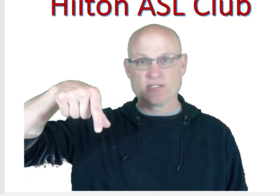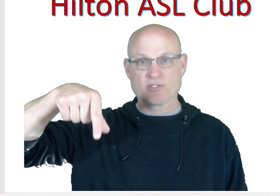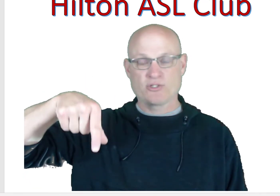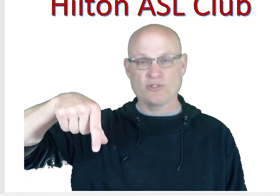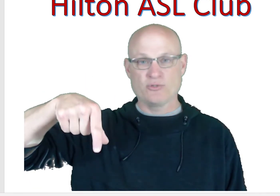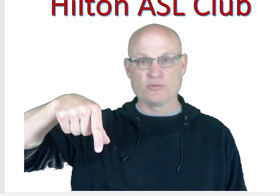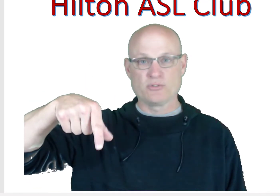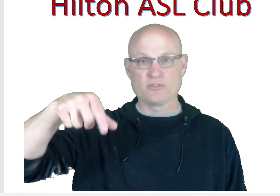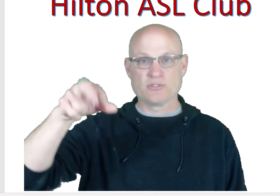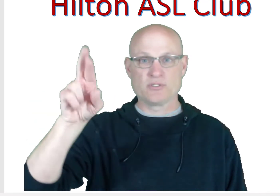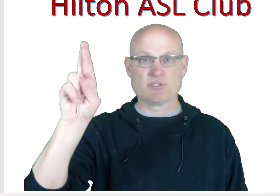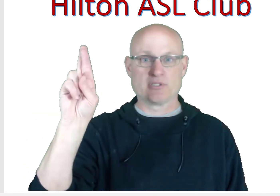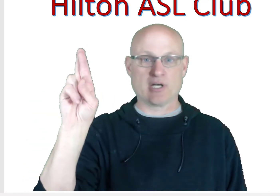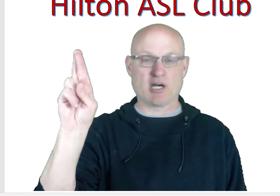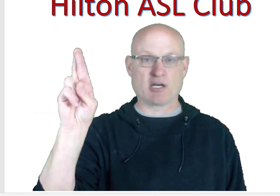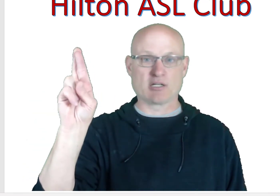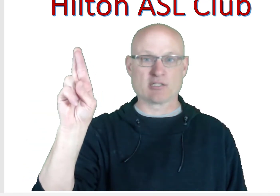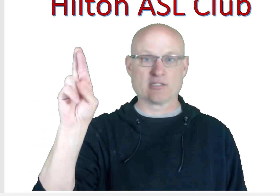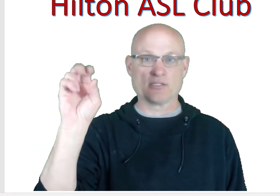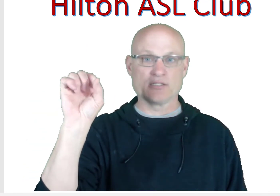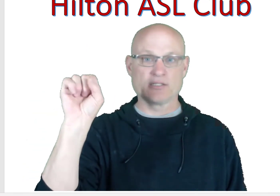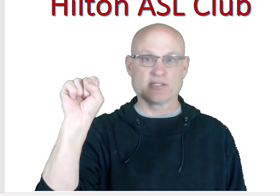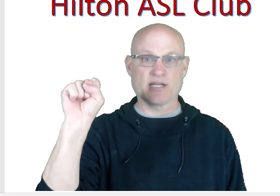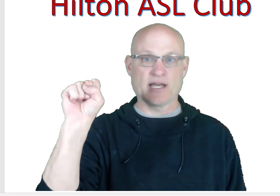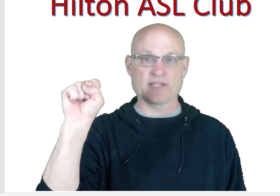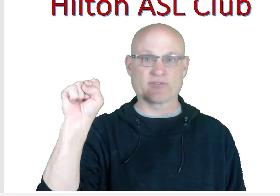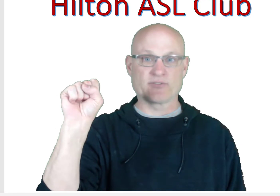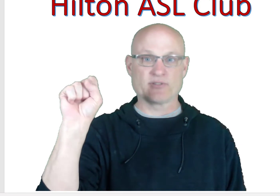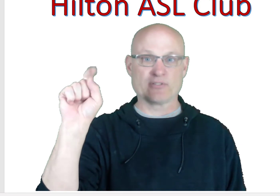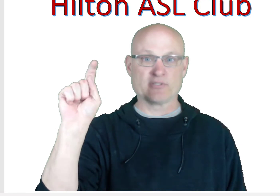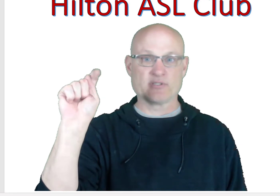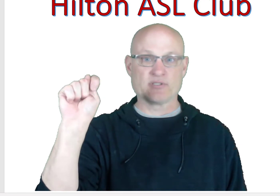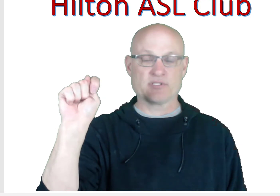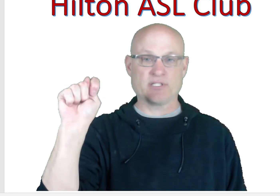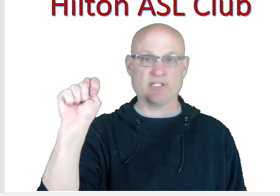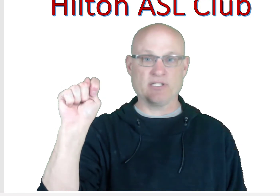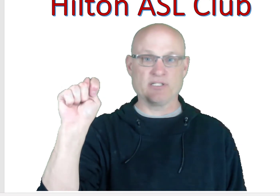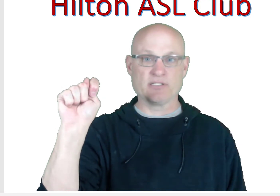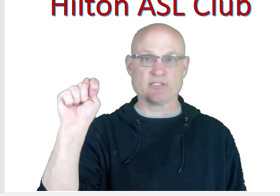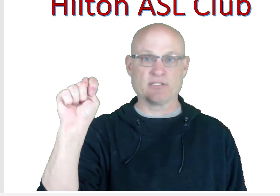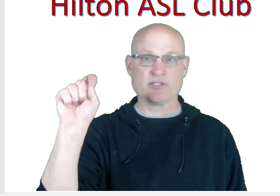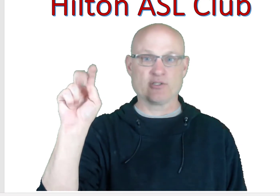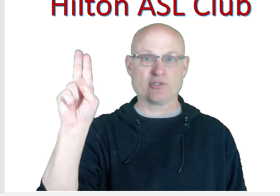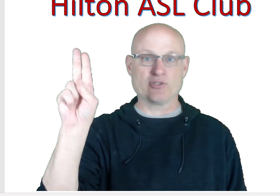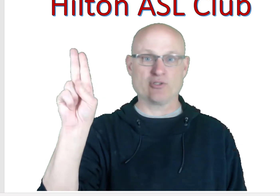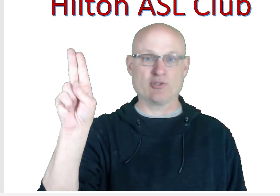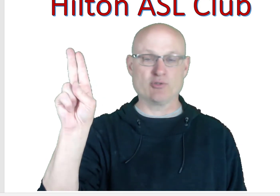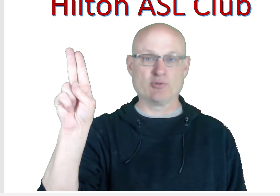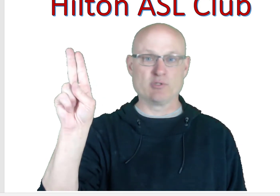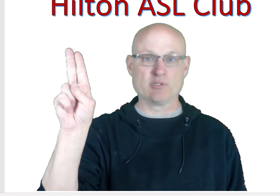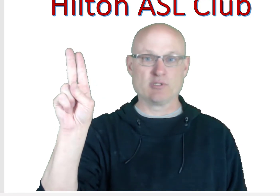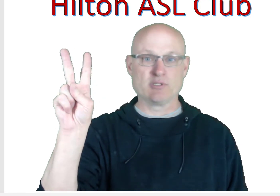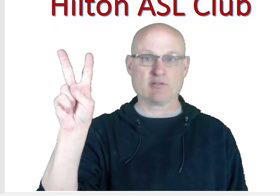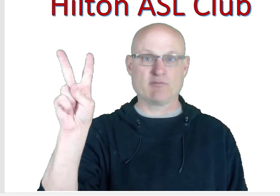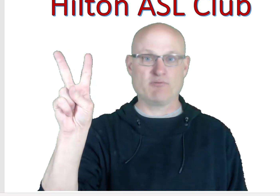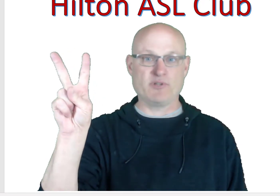Q, R, S, T, U, V.